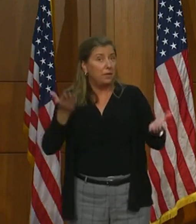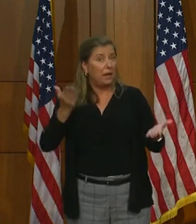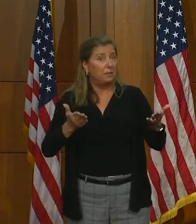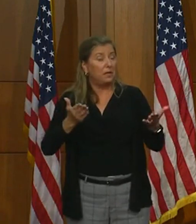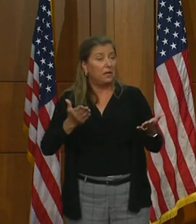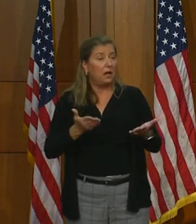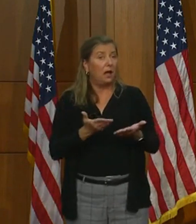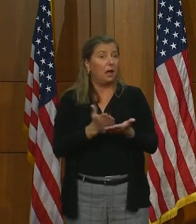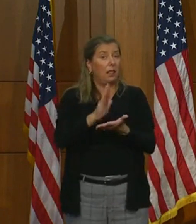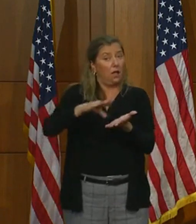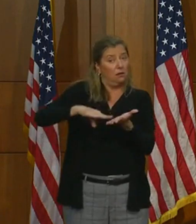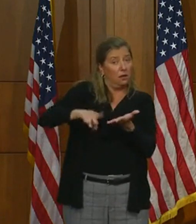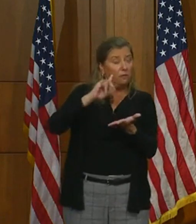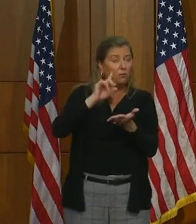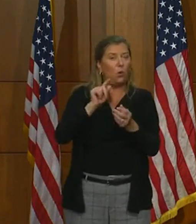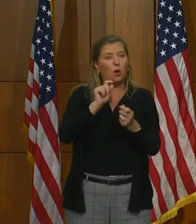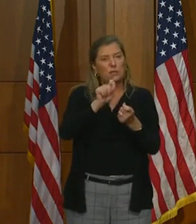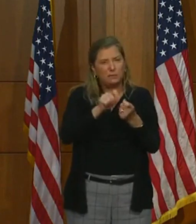basis.